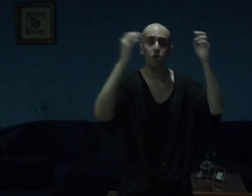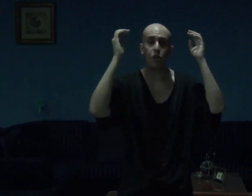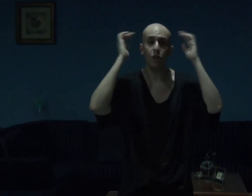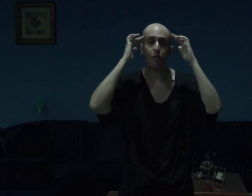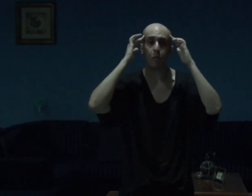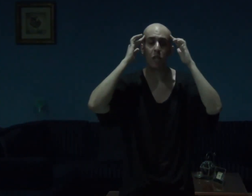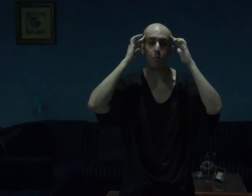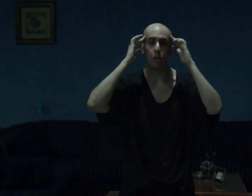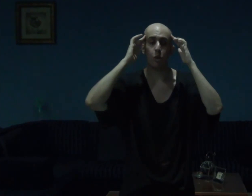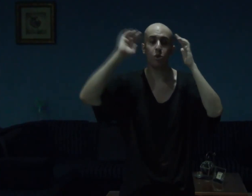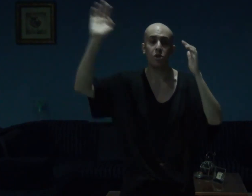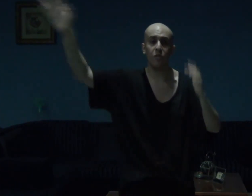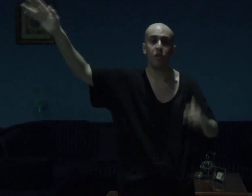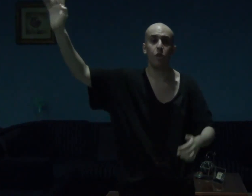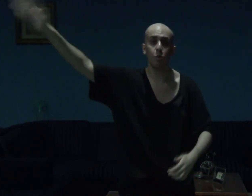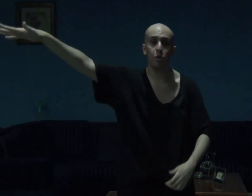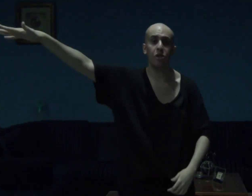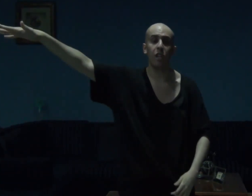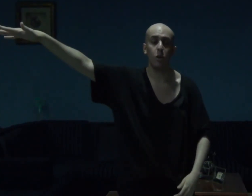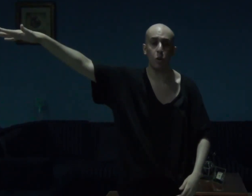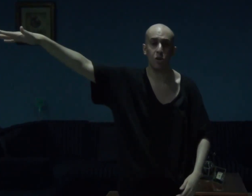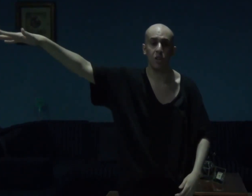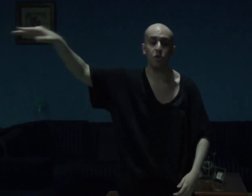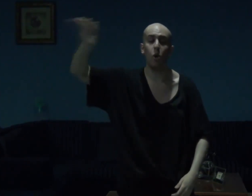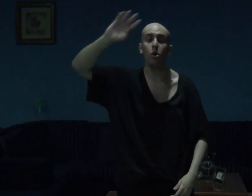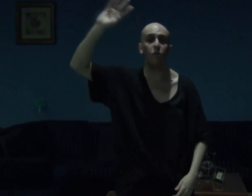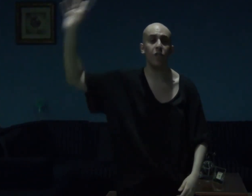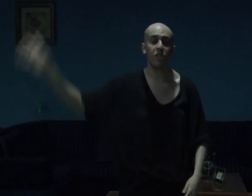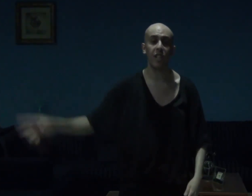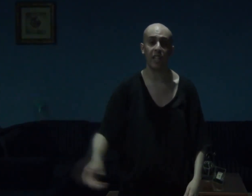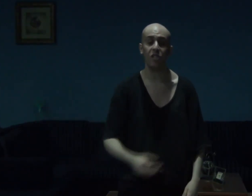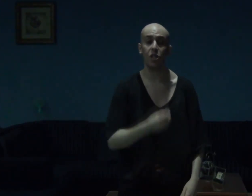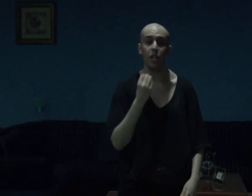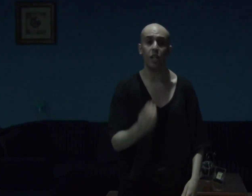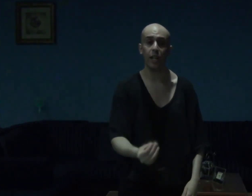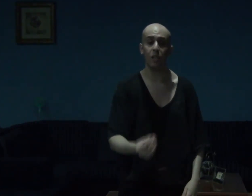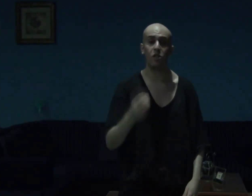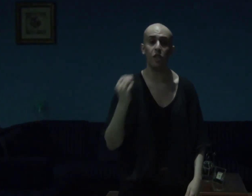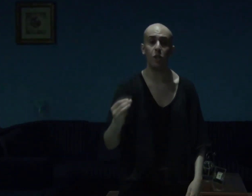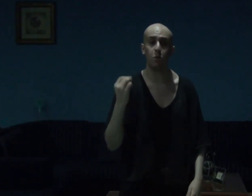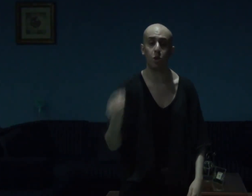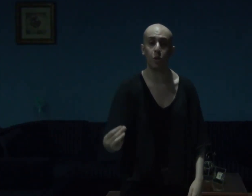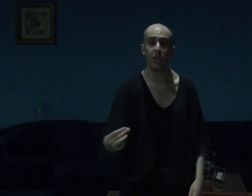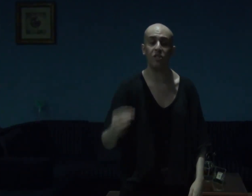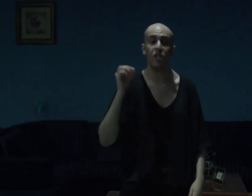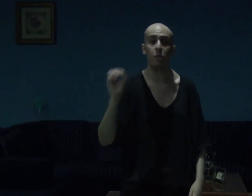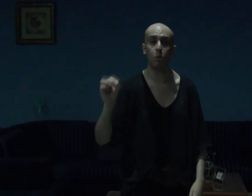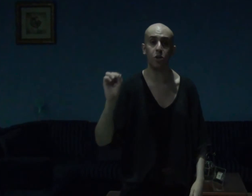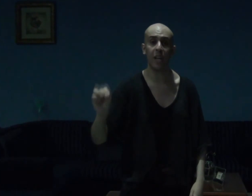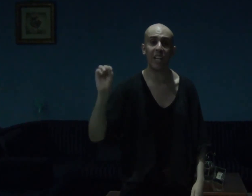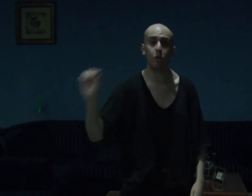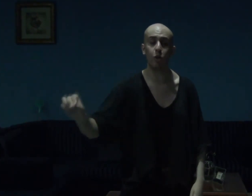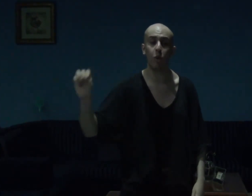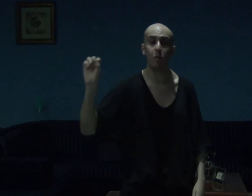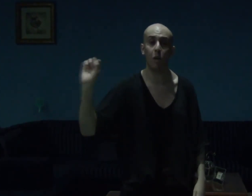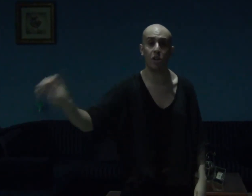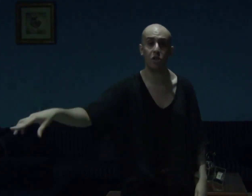of people, who suffered, through, psychosis, all of it, guys and gals, is portrayed, in the most, accurate, way, possible,